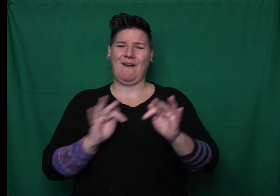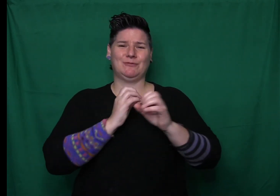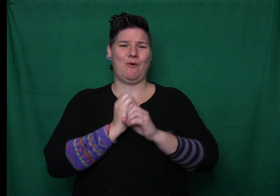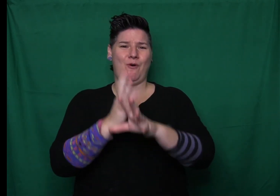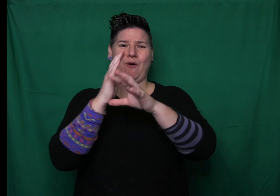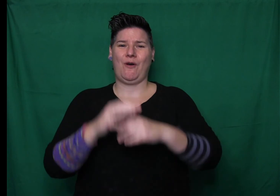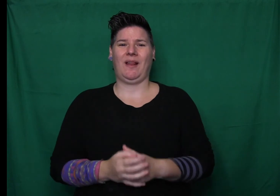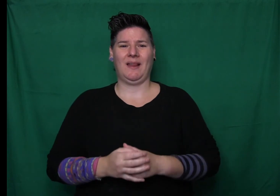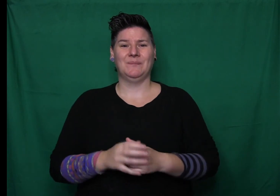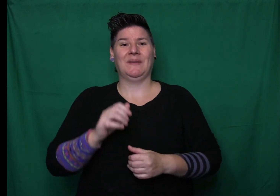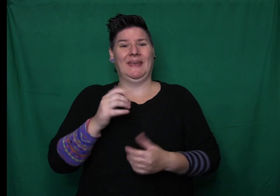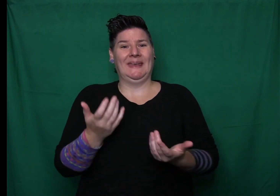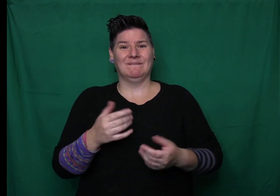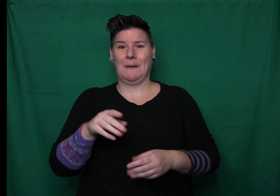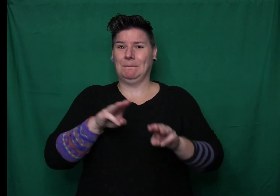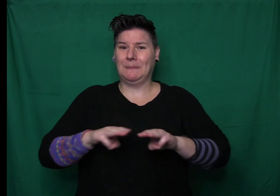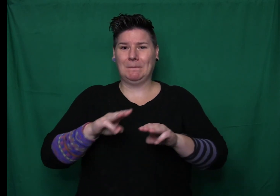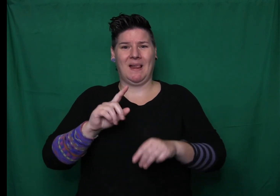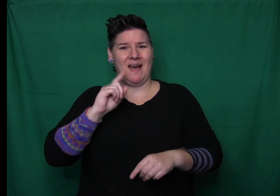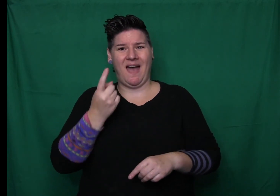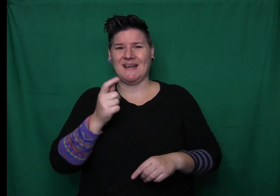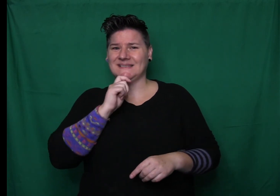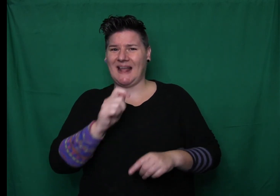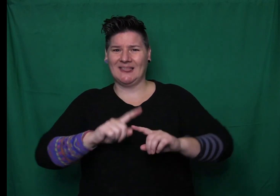Gink The clock in the hall struck midnight.